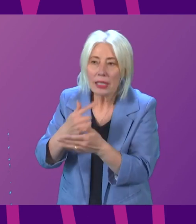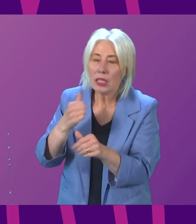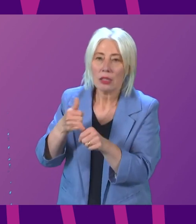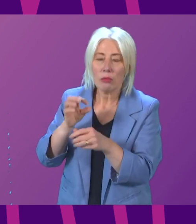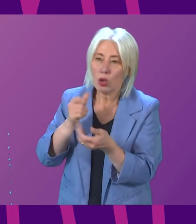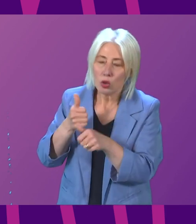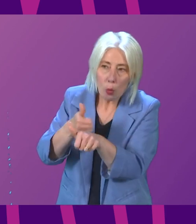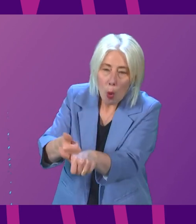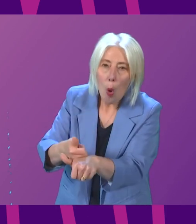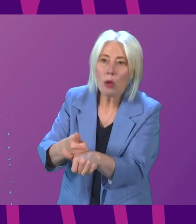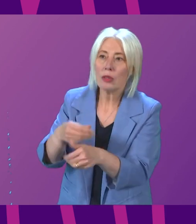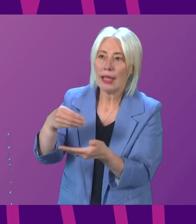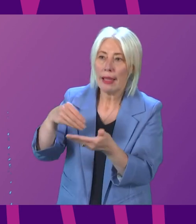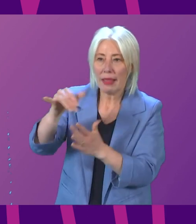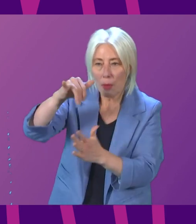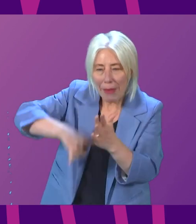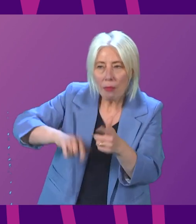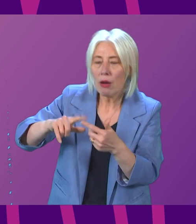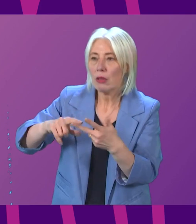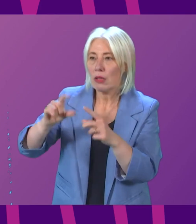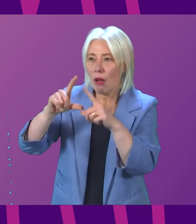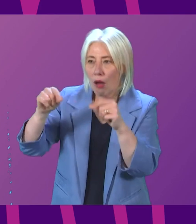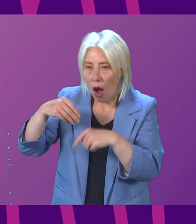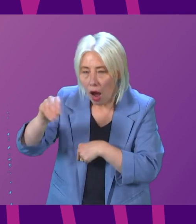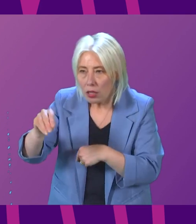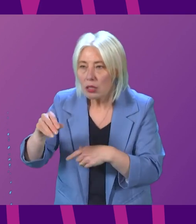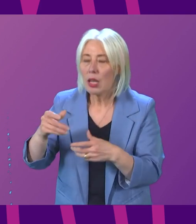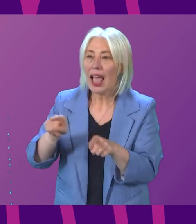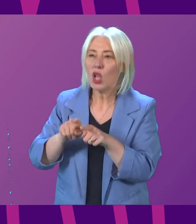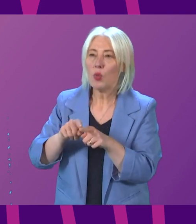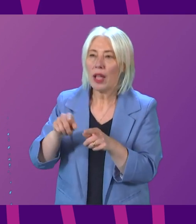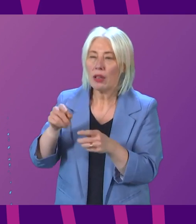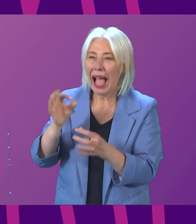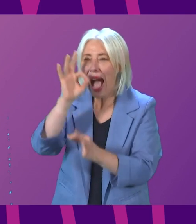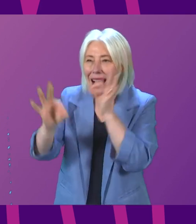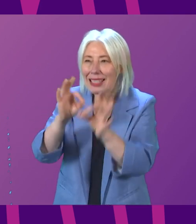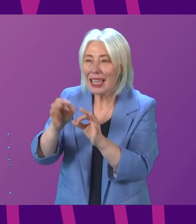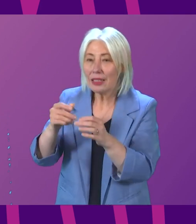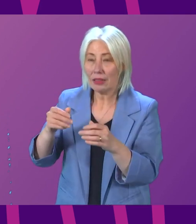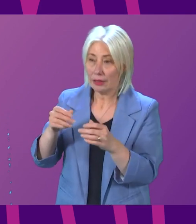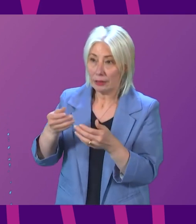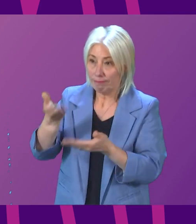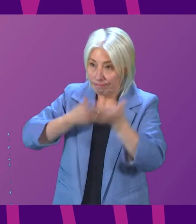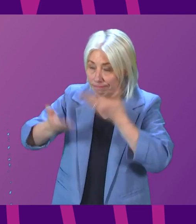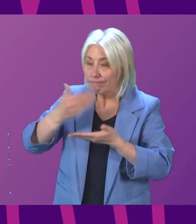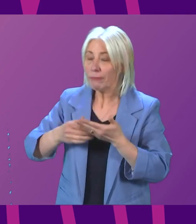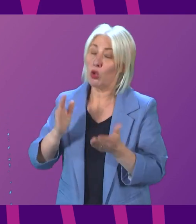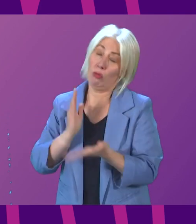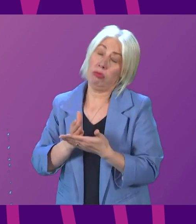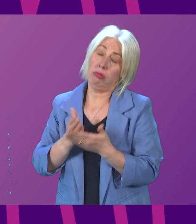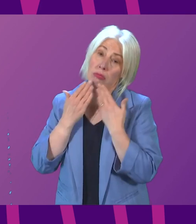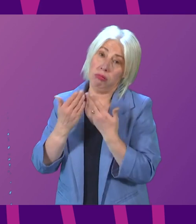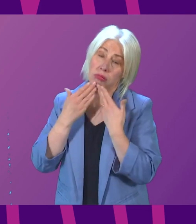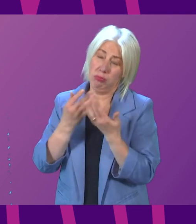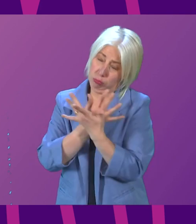calling cards, providing paper forms to householders and supporting doorstep data capture. So, yes, I do want to add my thanks to the